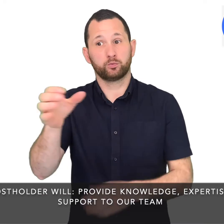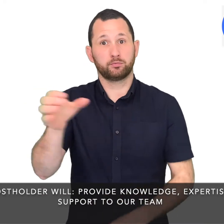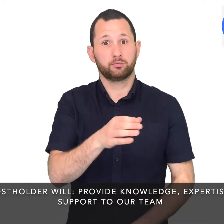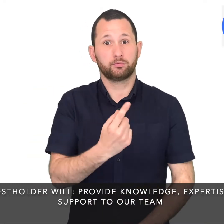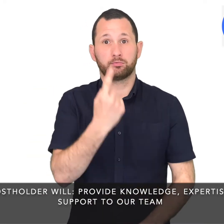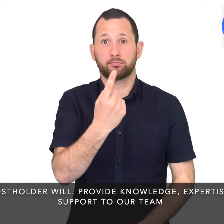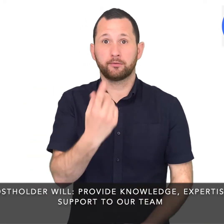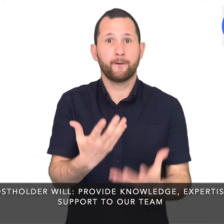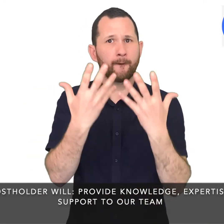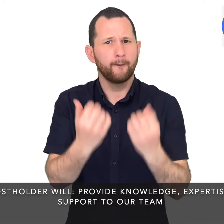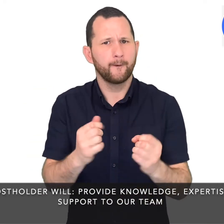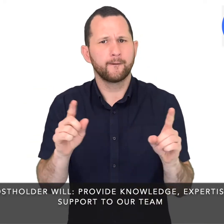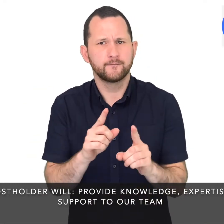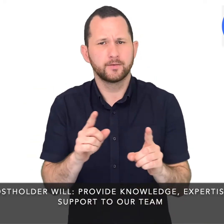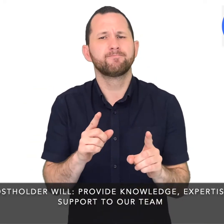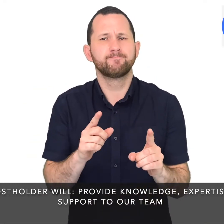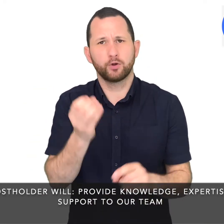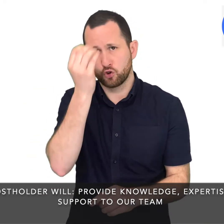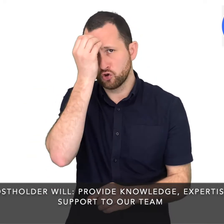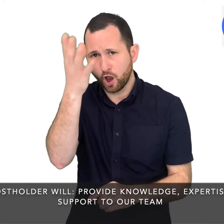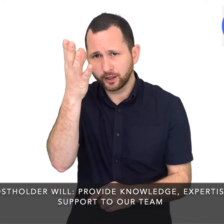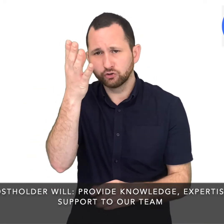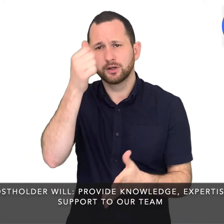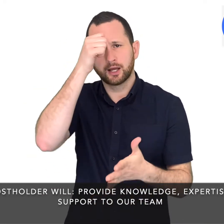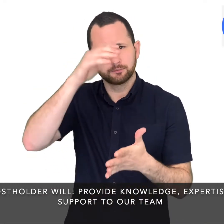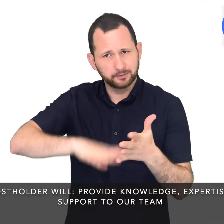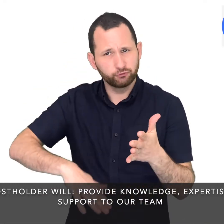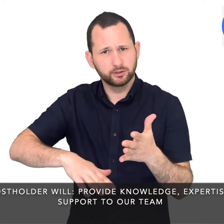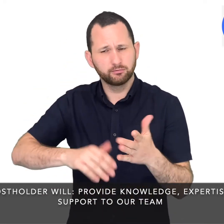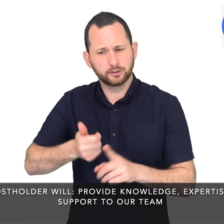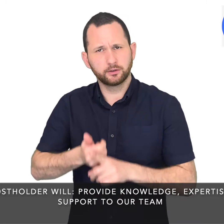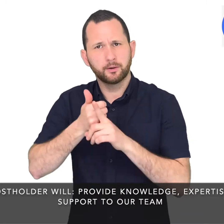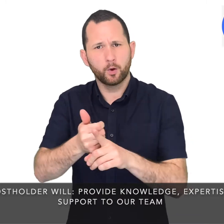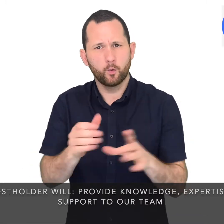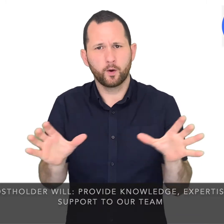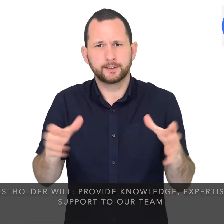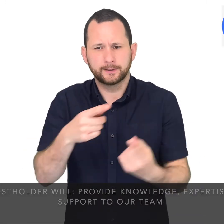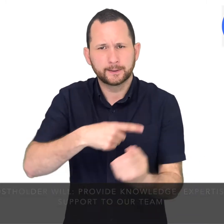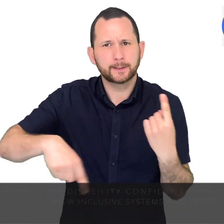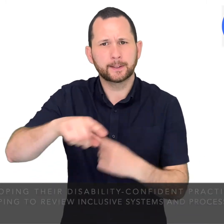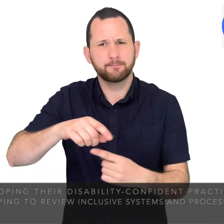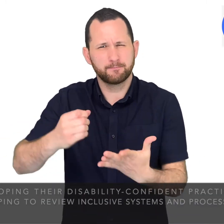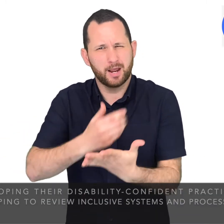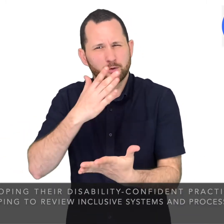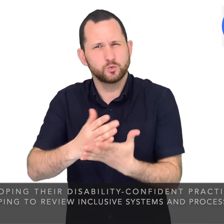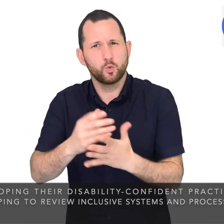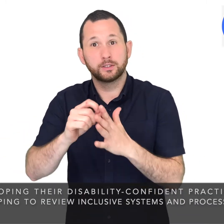provide knowledge, expertise and support to our team in developing their